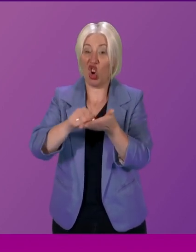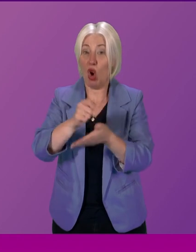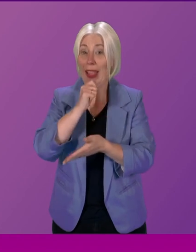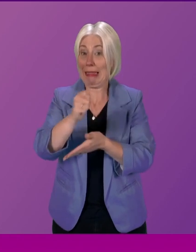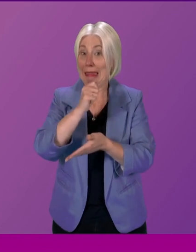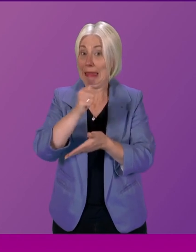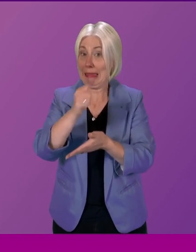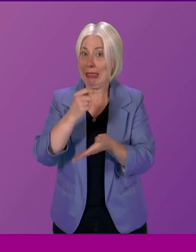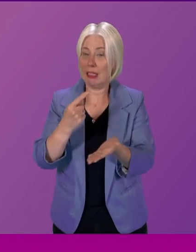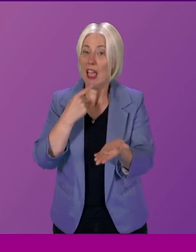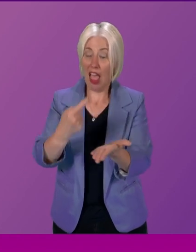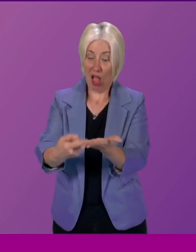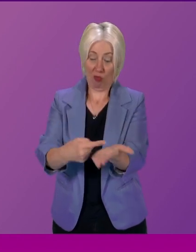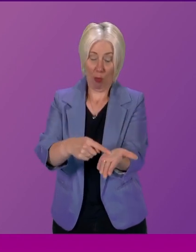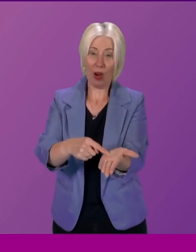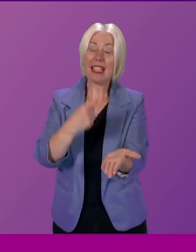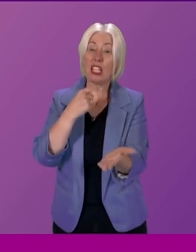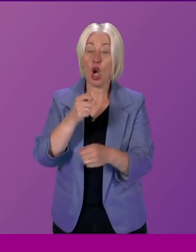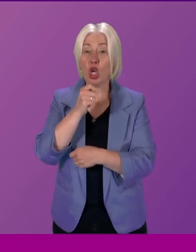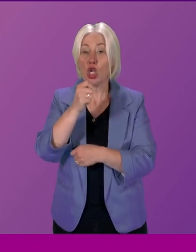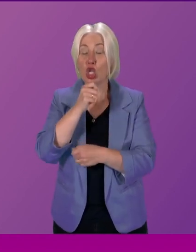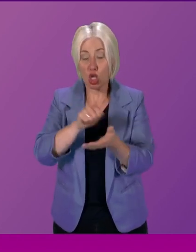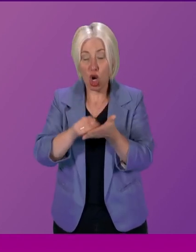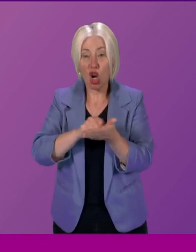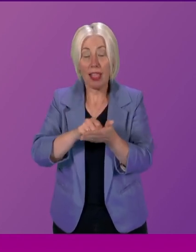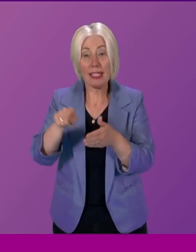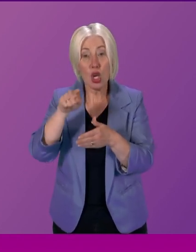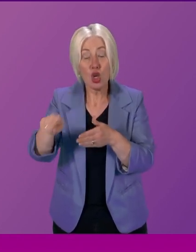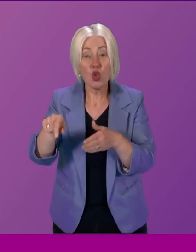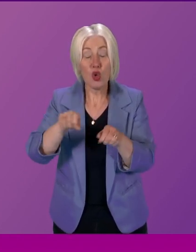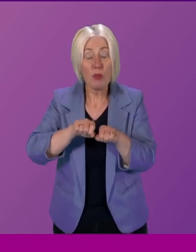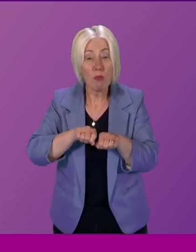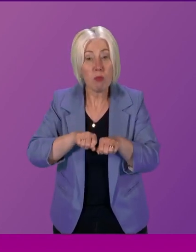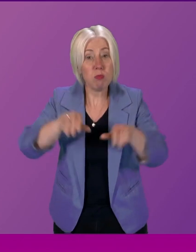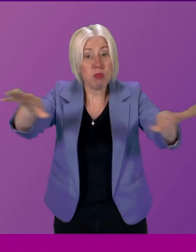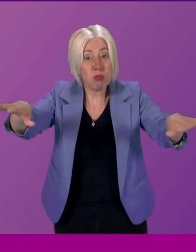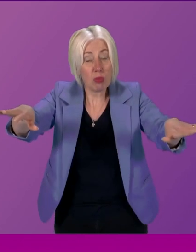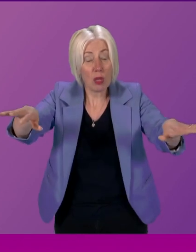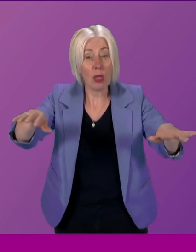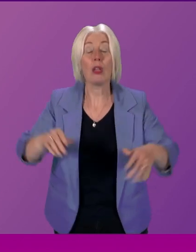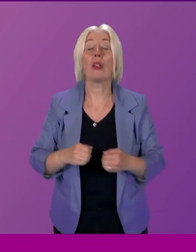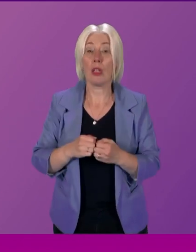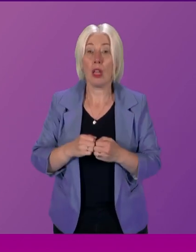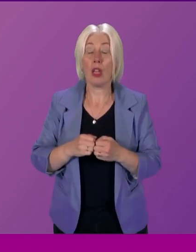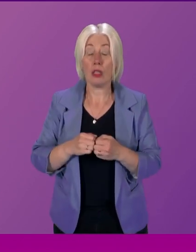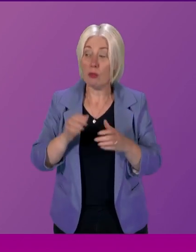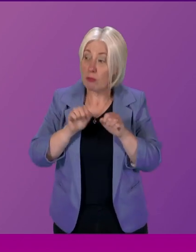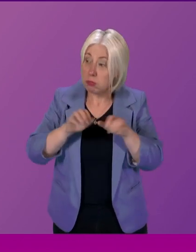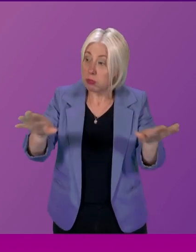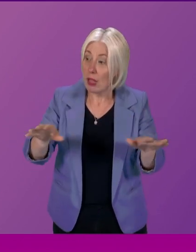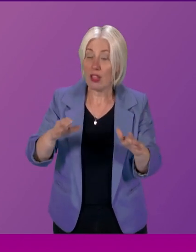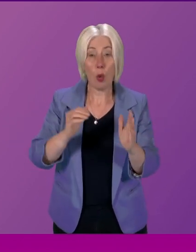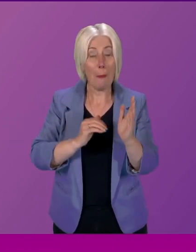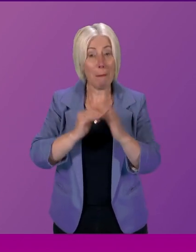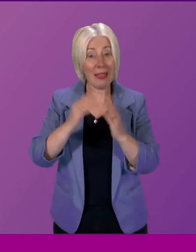getting journalists more engaged to help spread knowledge where both issues raised building the knowledge of journalists